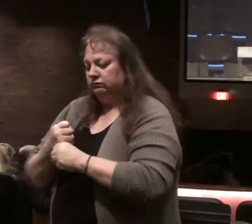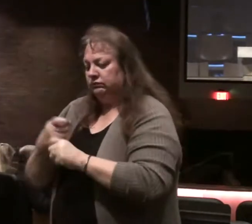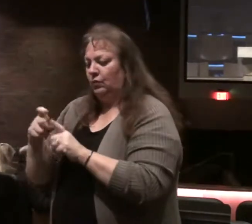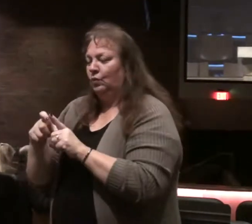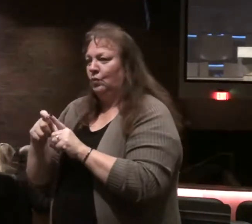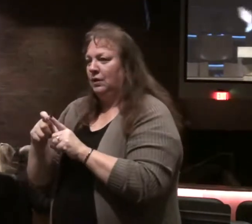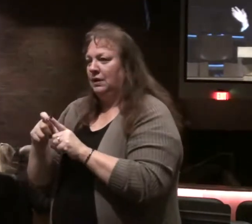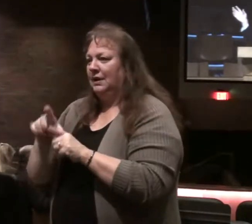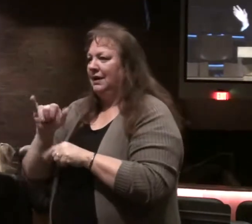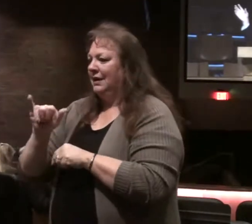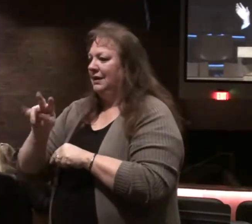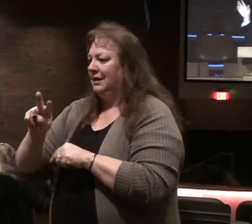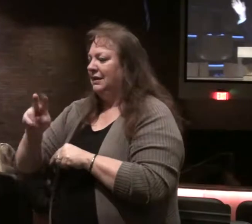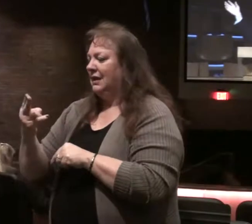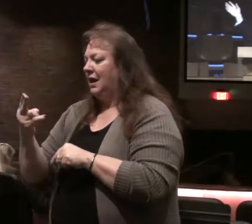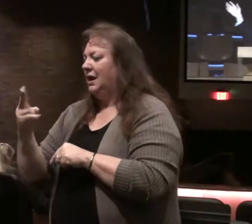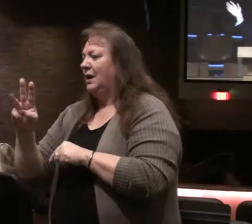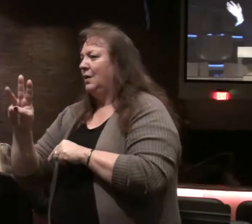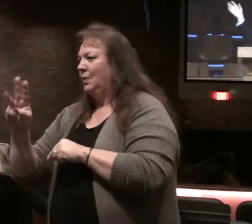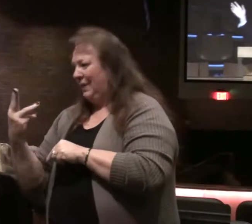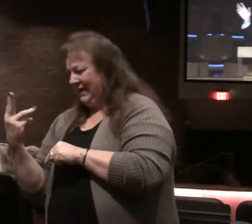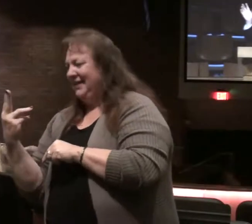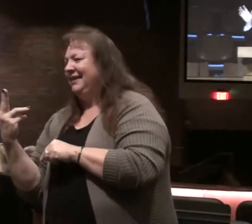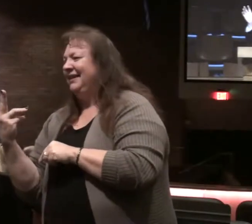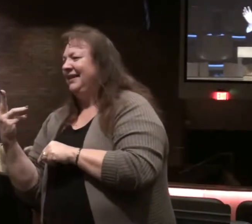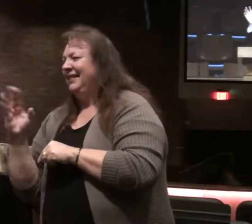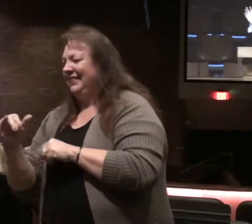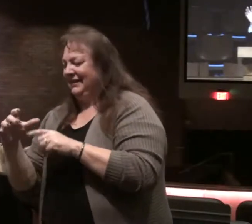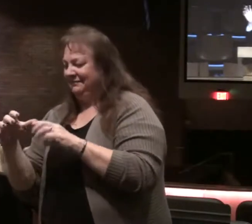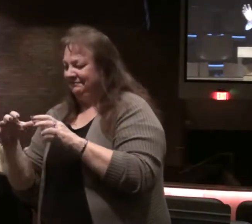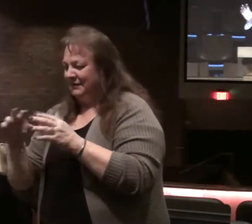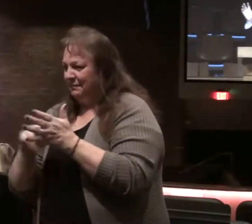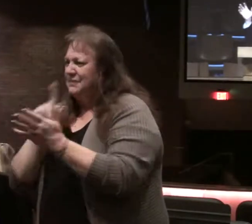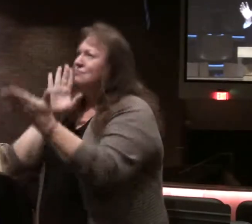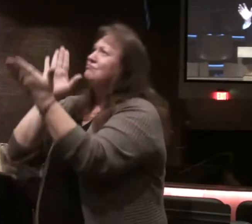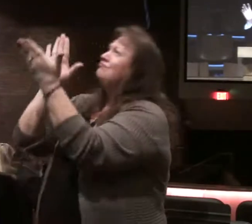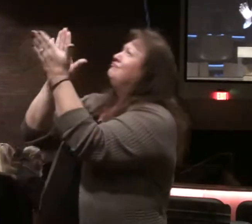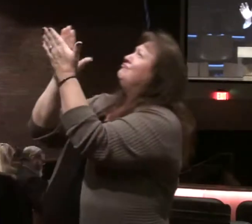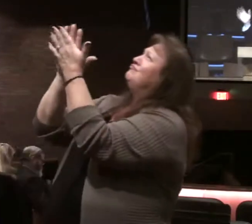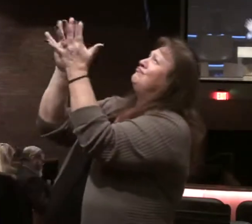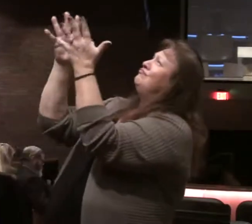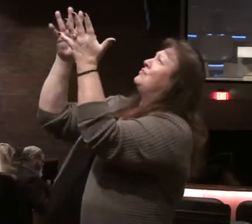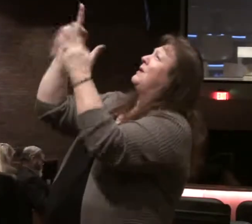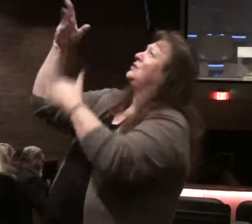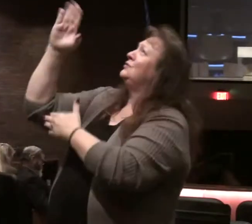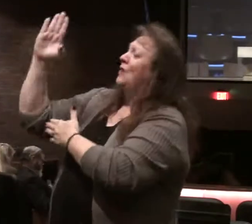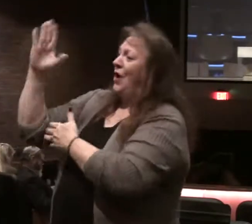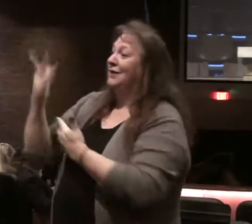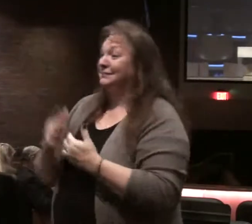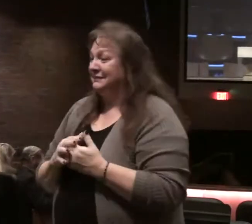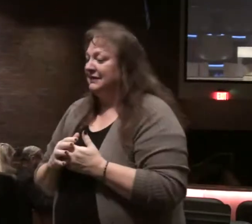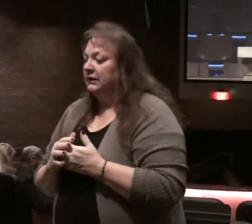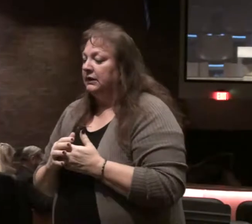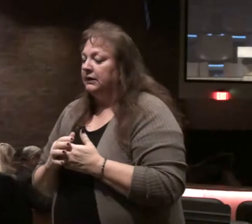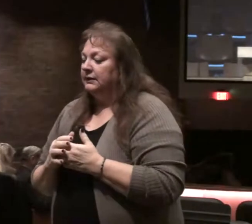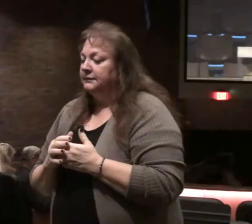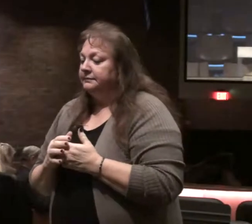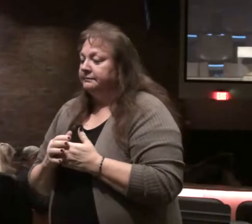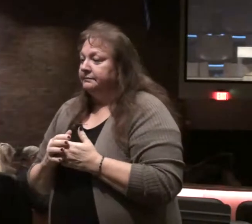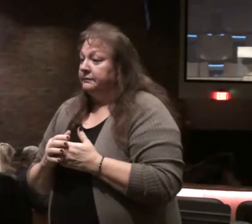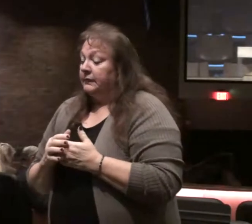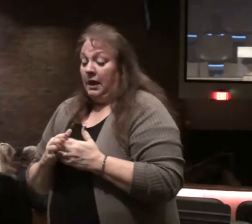of this name, Yahweh. Yah. That phrase means praise be to Yah, praise be to Yahweh. But the